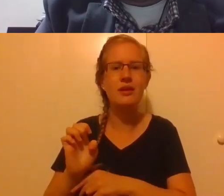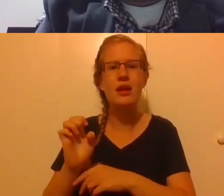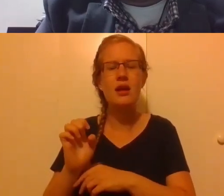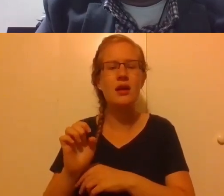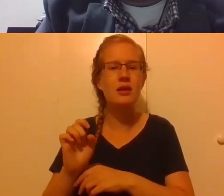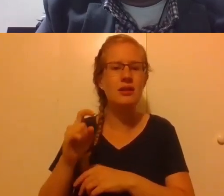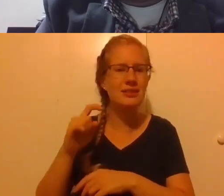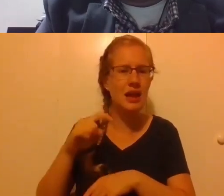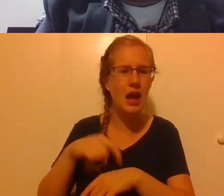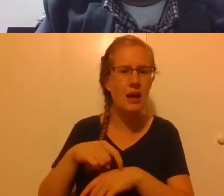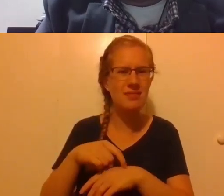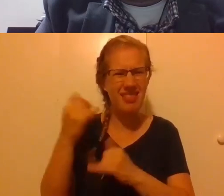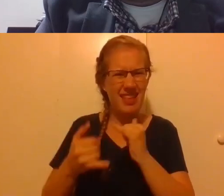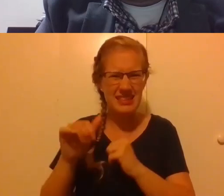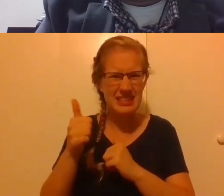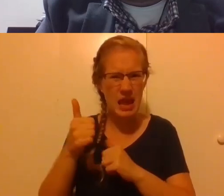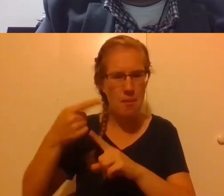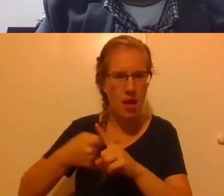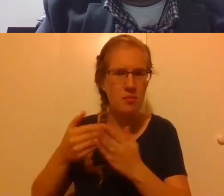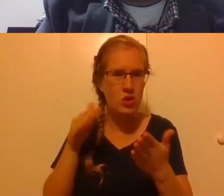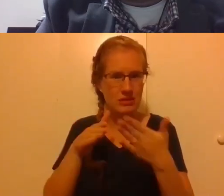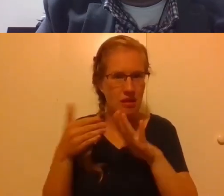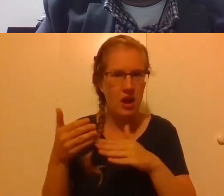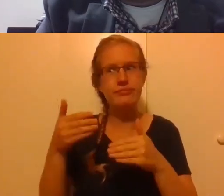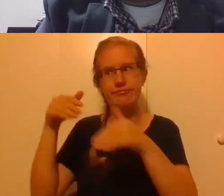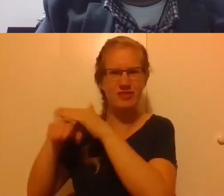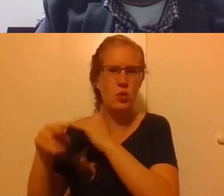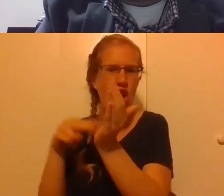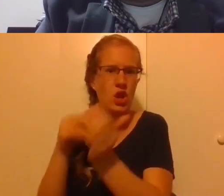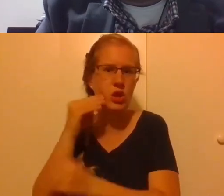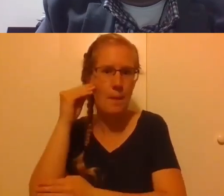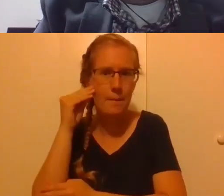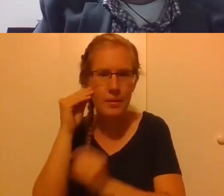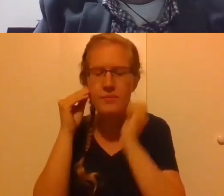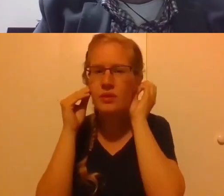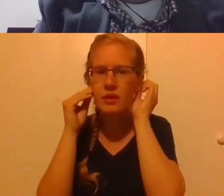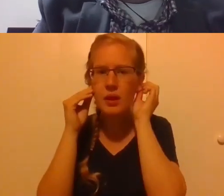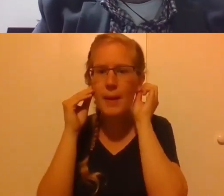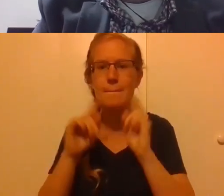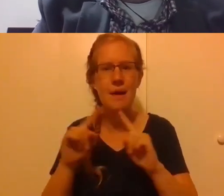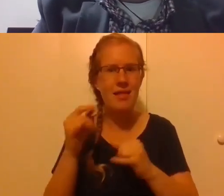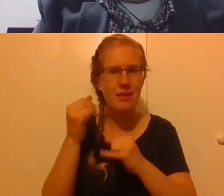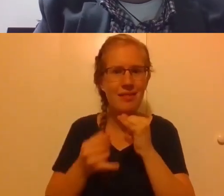home. He was the last 10 months before he died, he was in a nursing home. That last